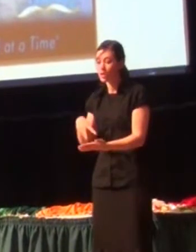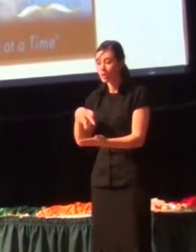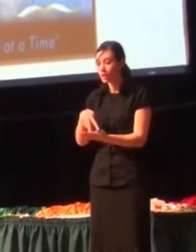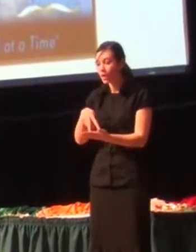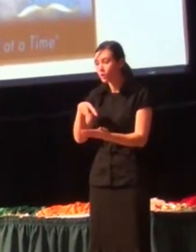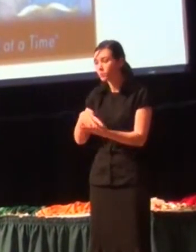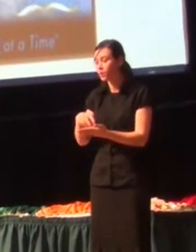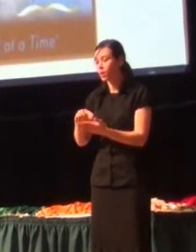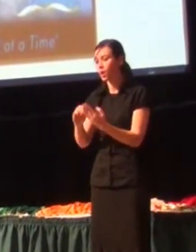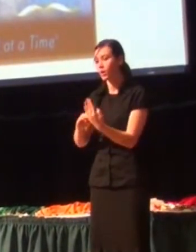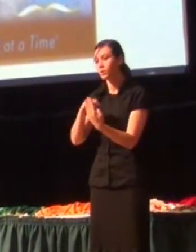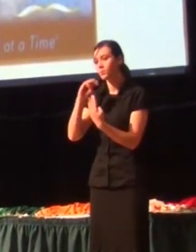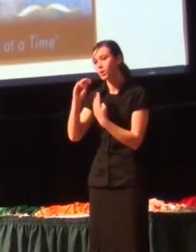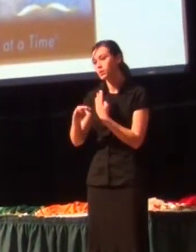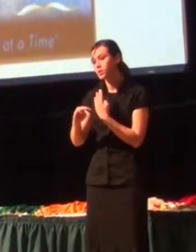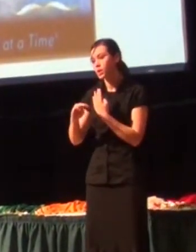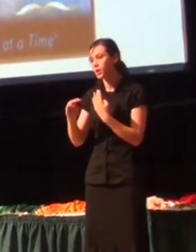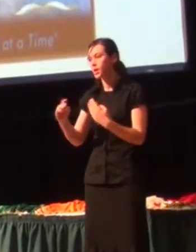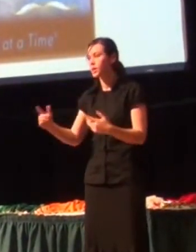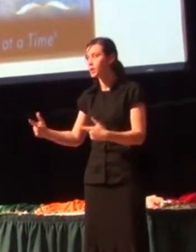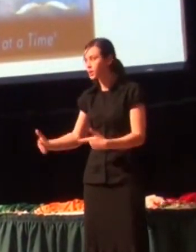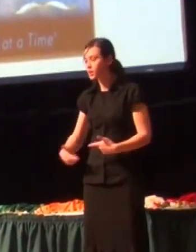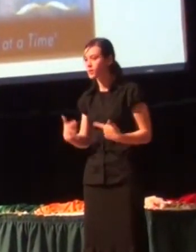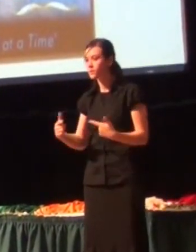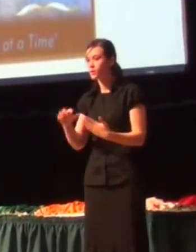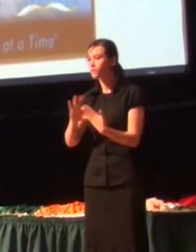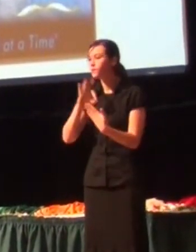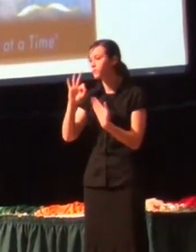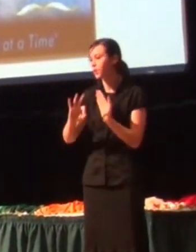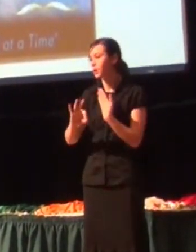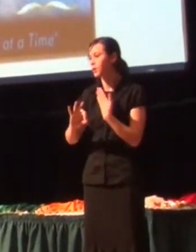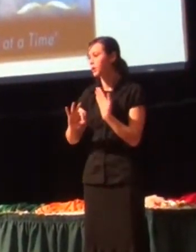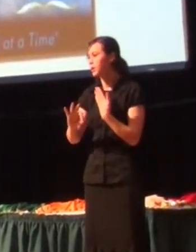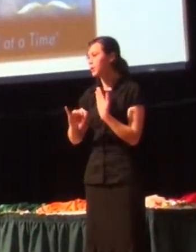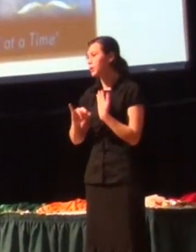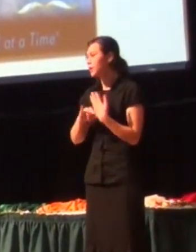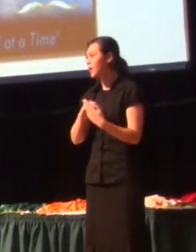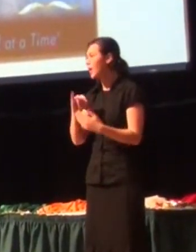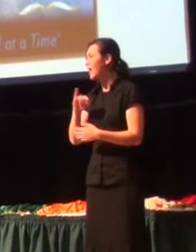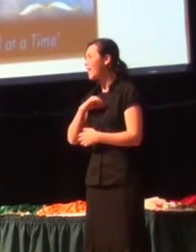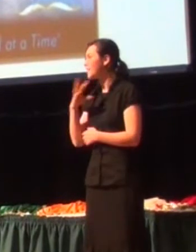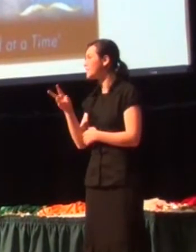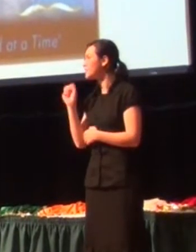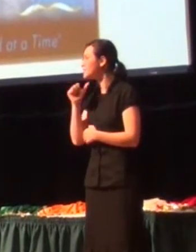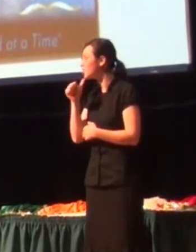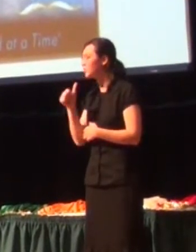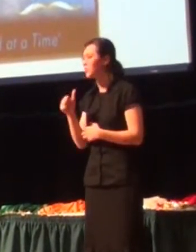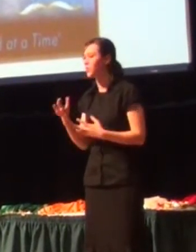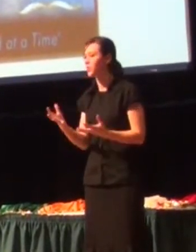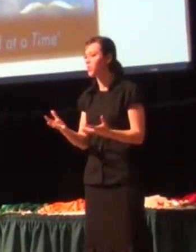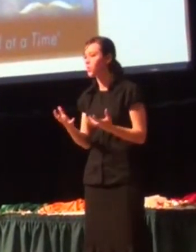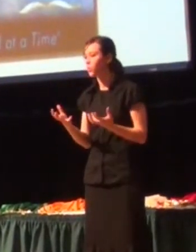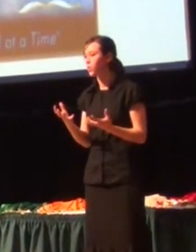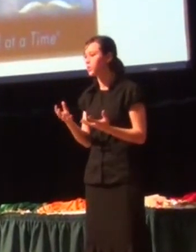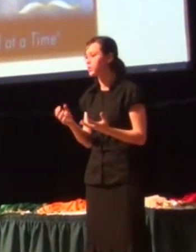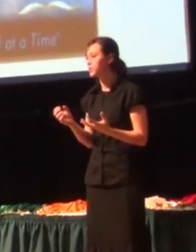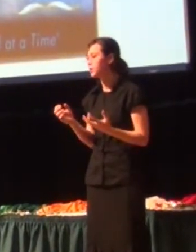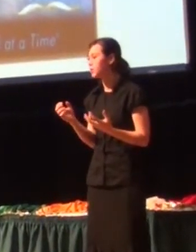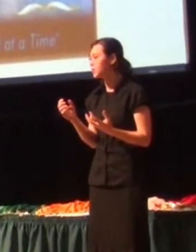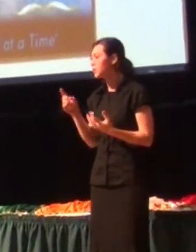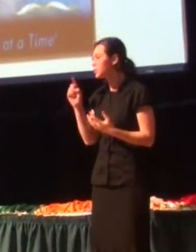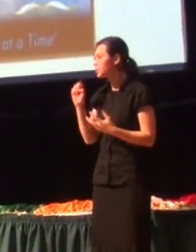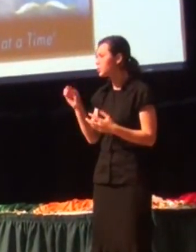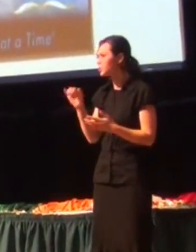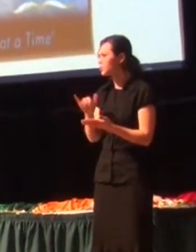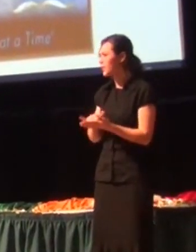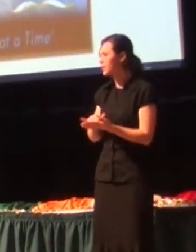I look at my peers, and I don't want to be like them. Clinging to the latest trends. Dying to fit in. Judging each other by